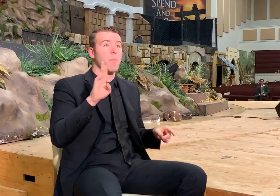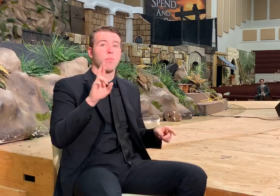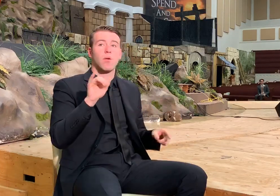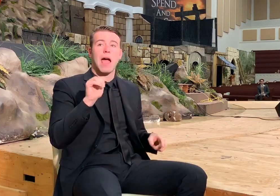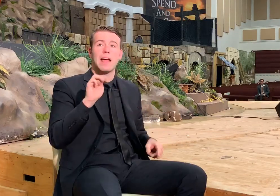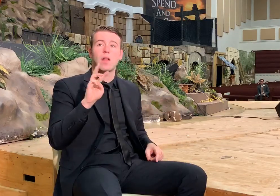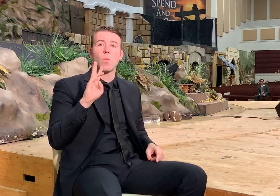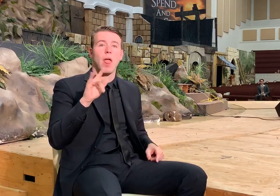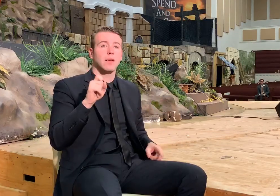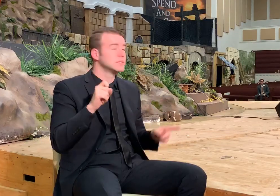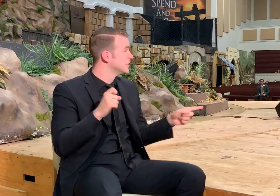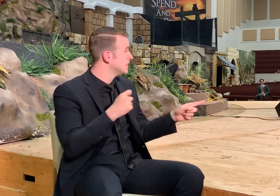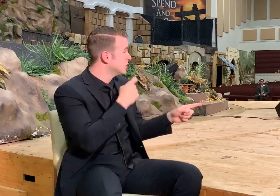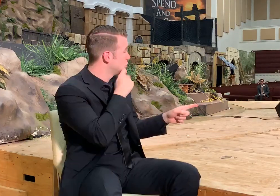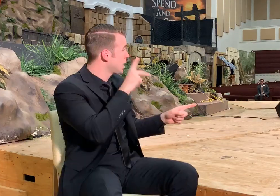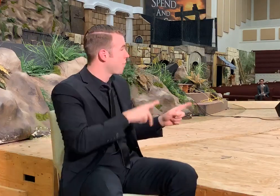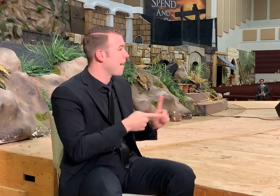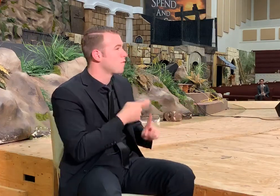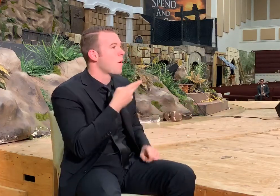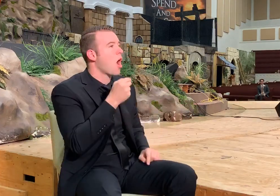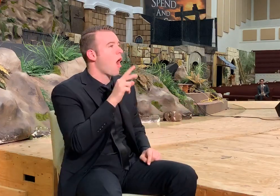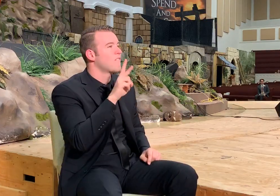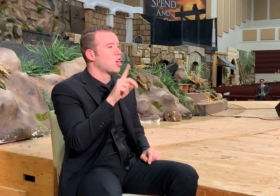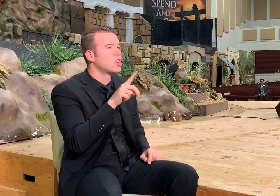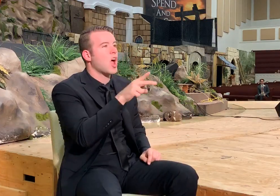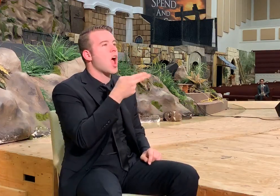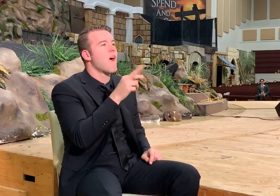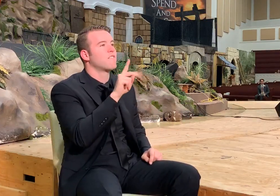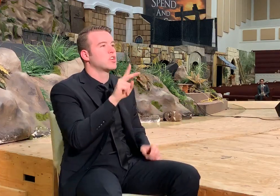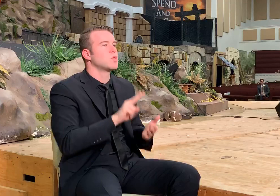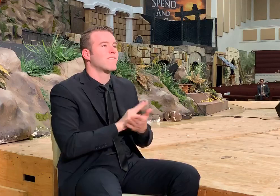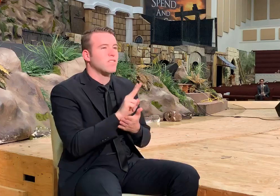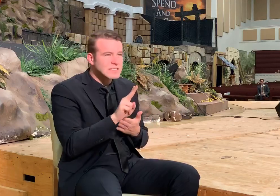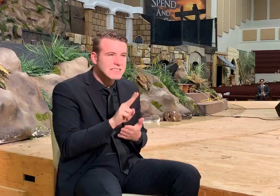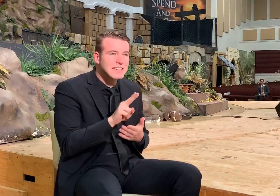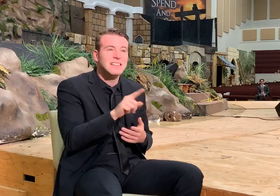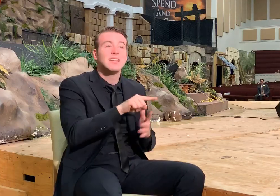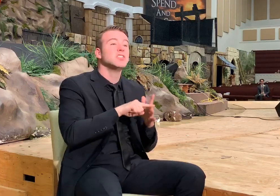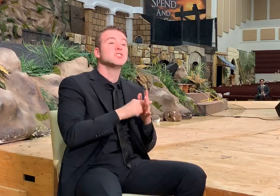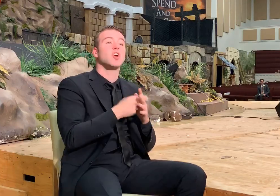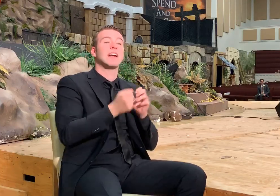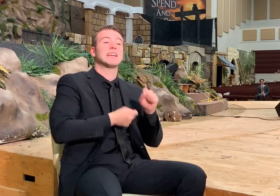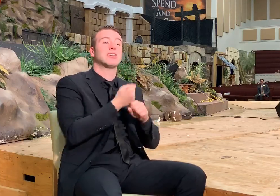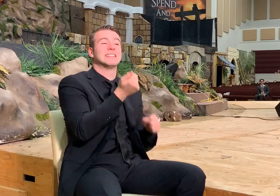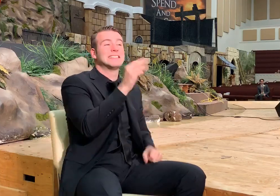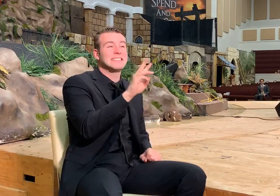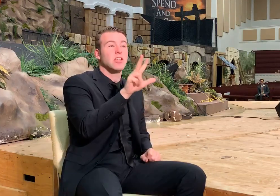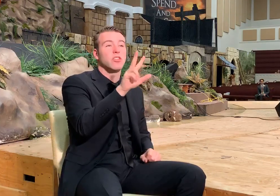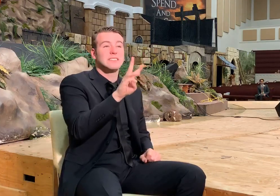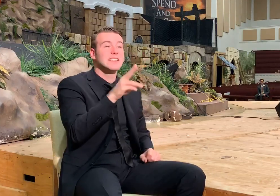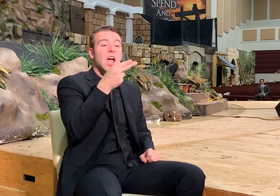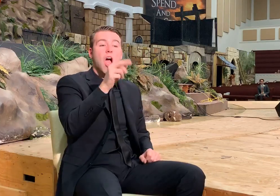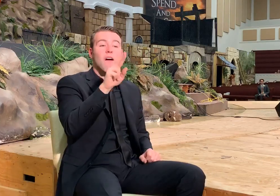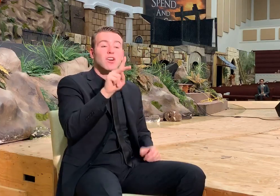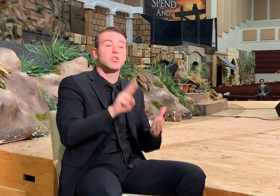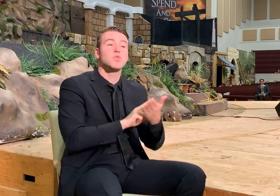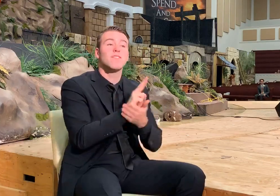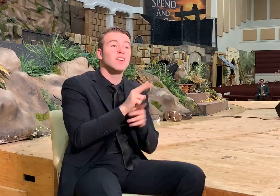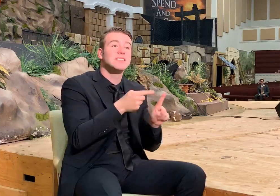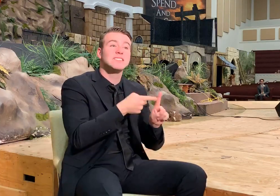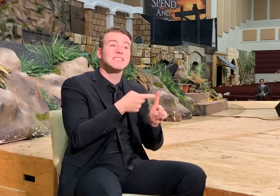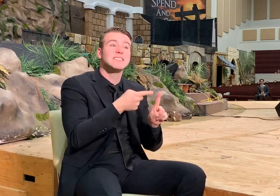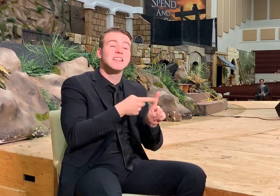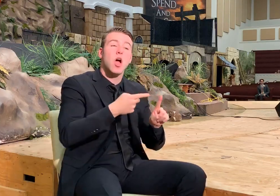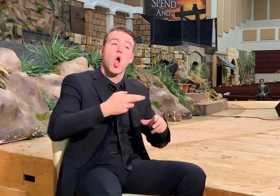home from Harvard where he is a student. Uh, Harvard University, Harvard University was started in 1636. Harvard University had